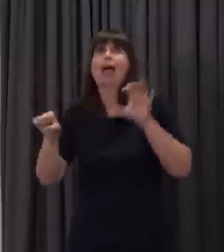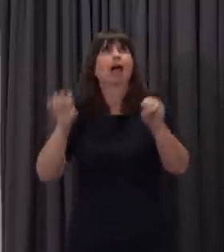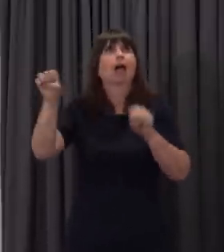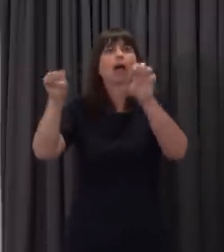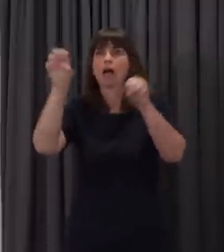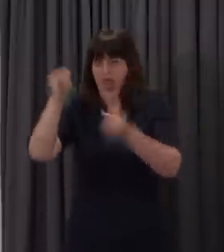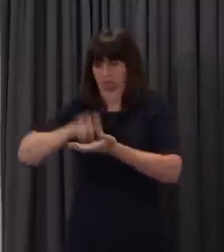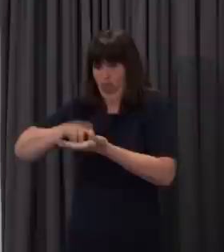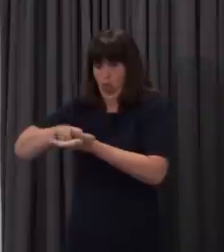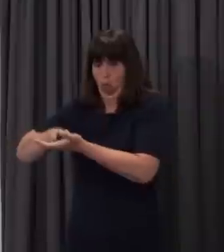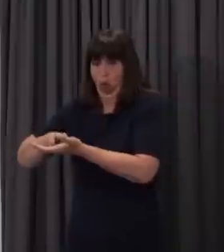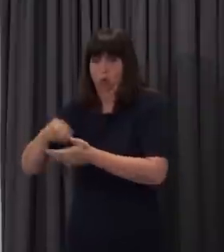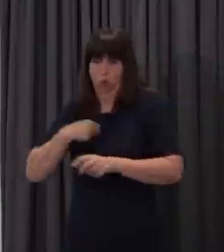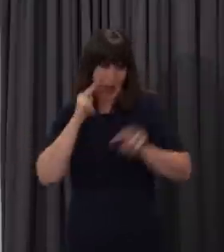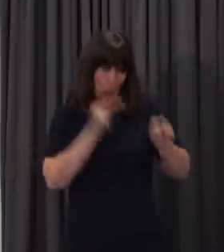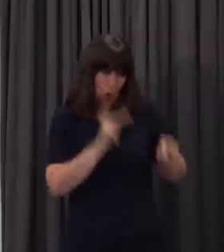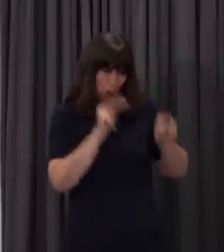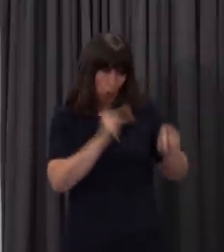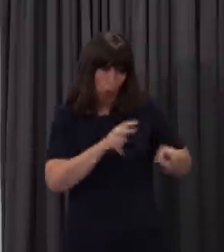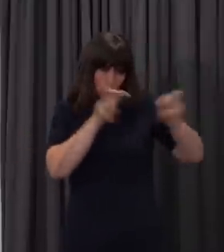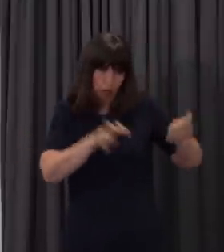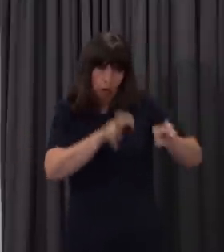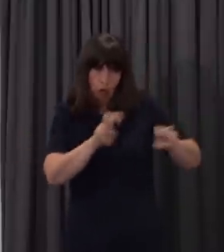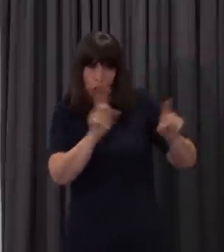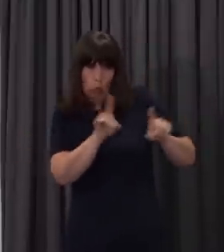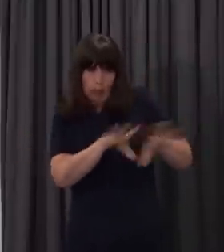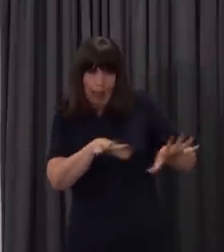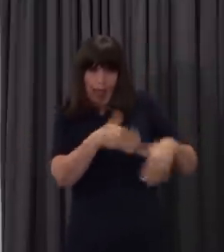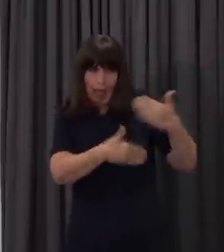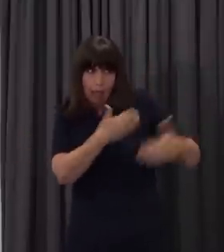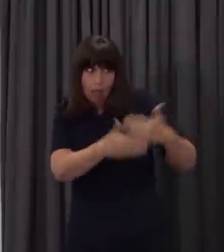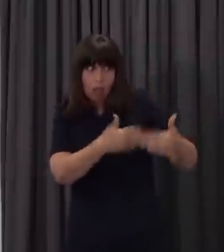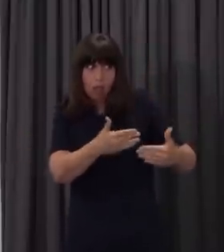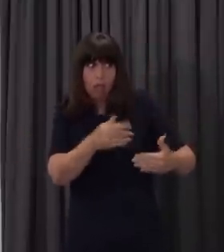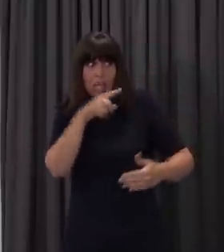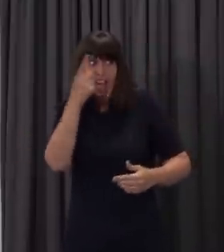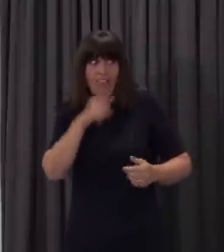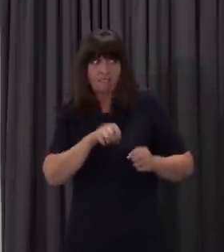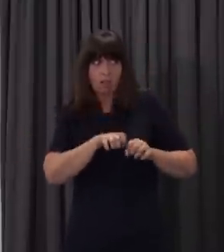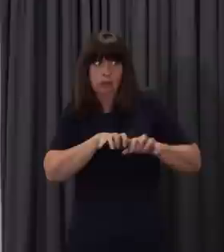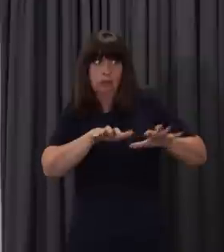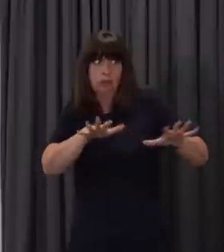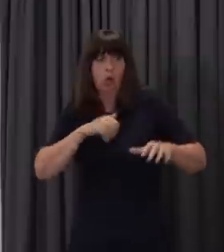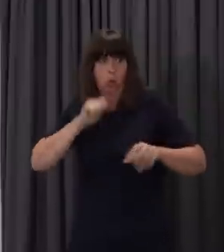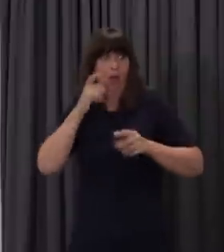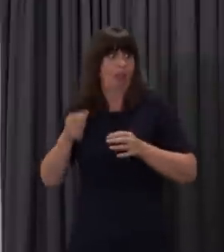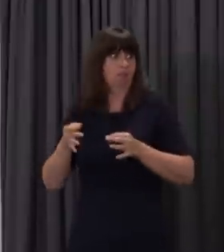any of those things are correct, or are causing us concern, we will make different judgements.